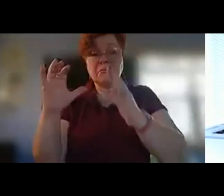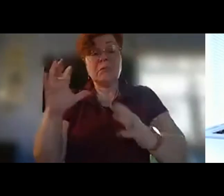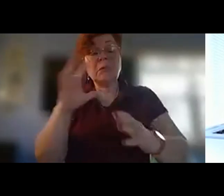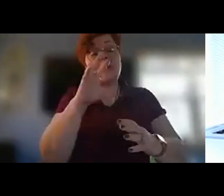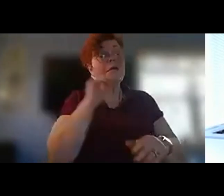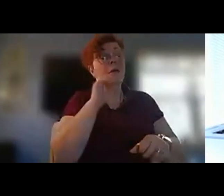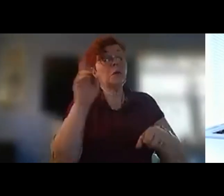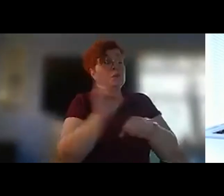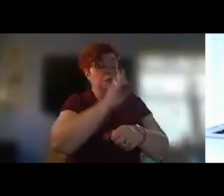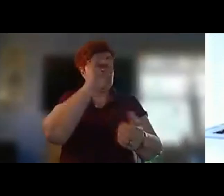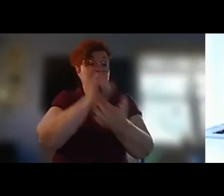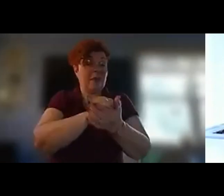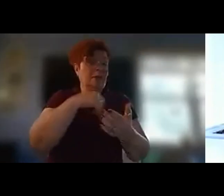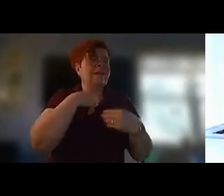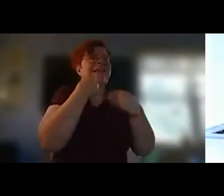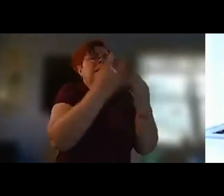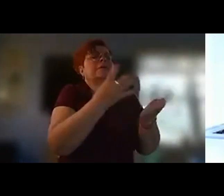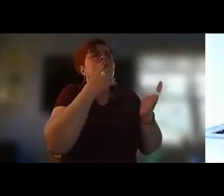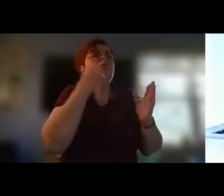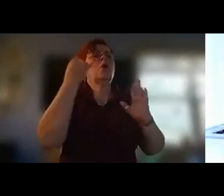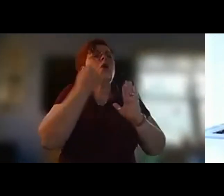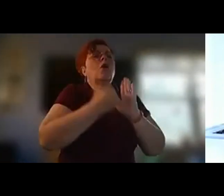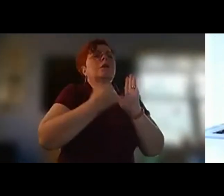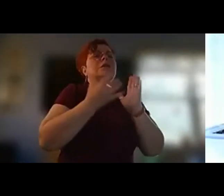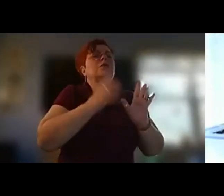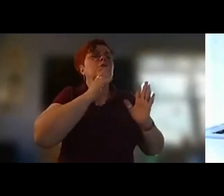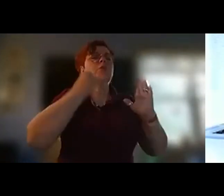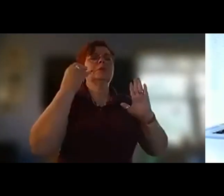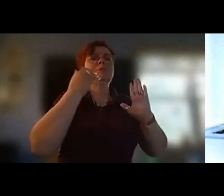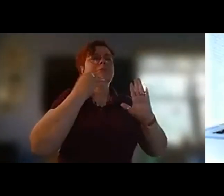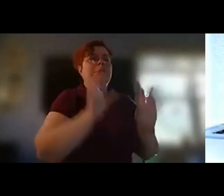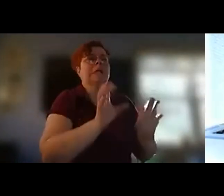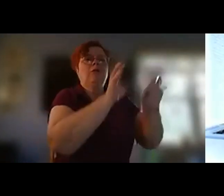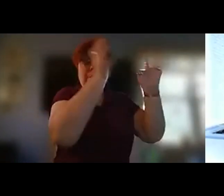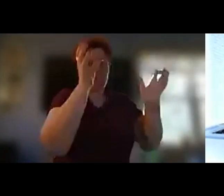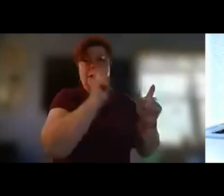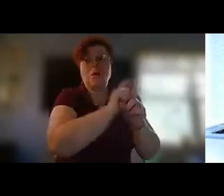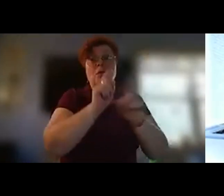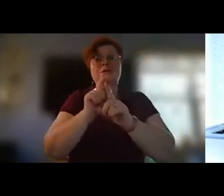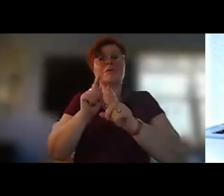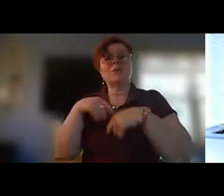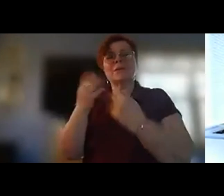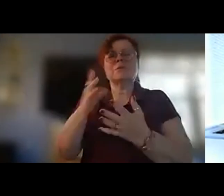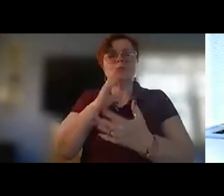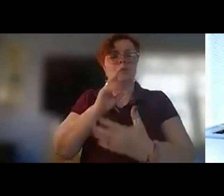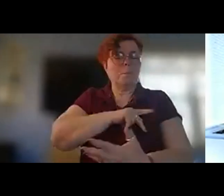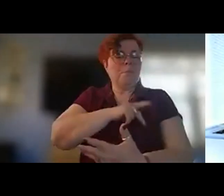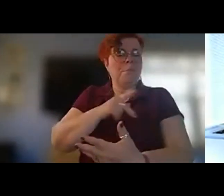was given to artists to decorate and then it was also given to poets to write on and or you know make make some kind of word